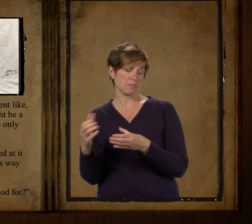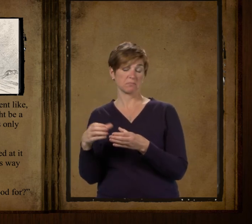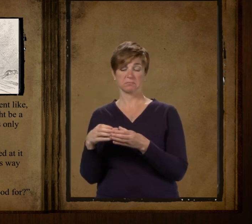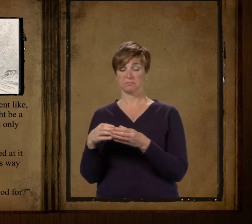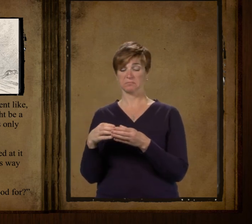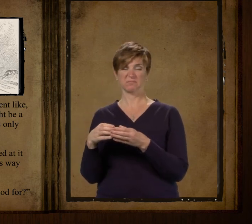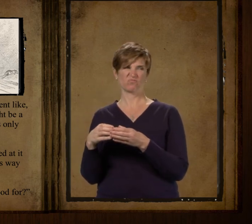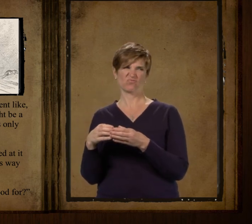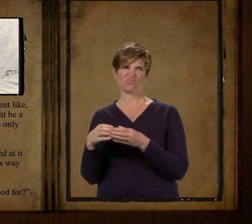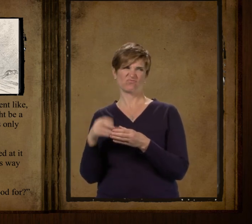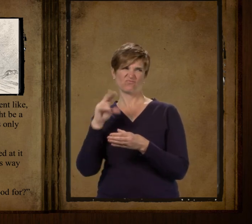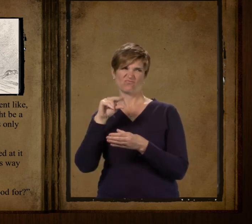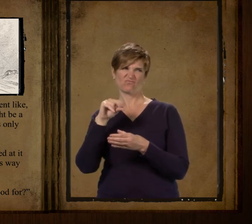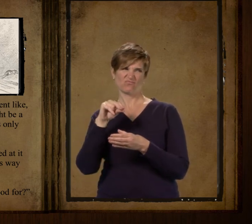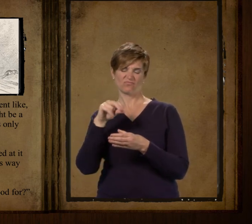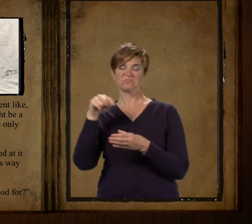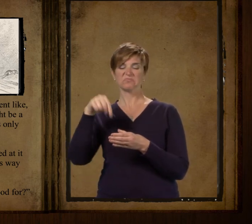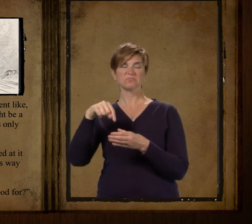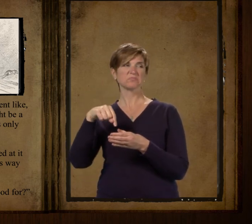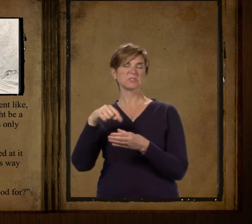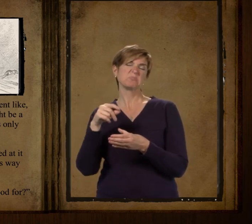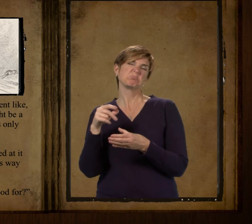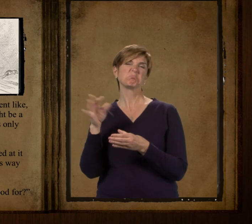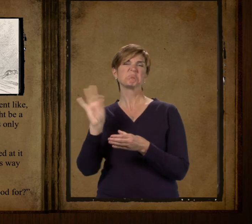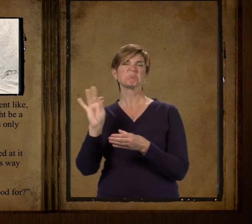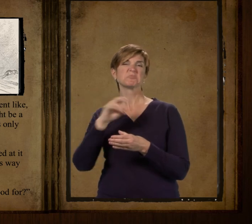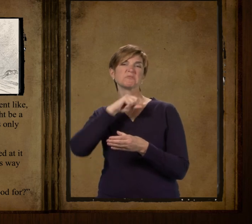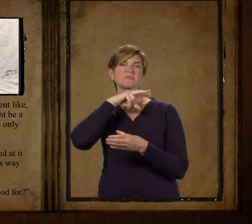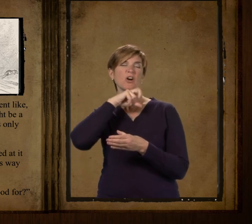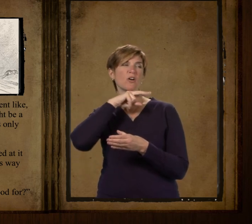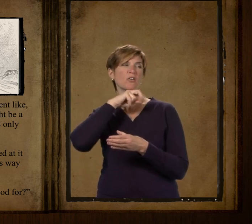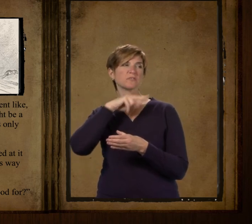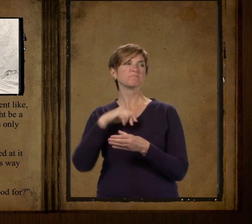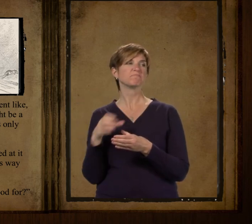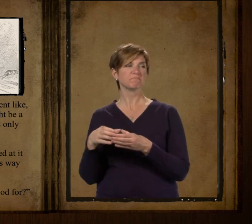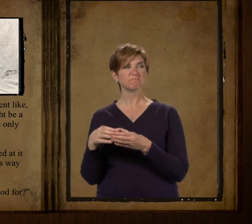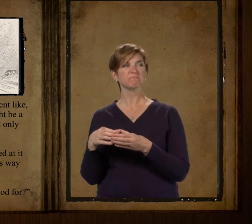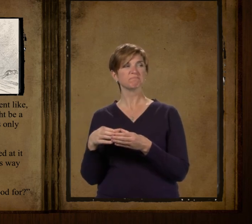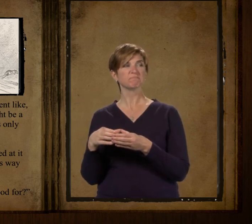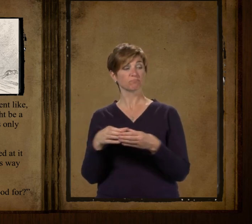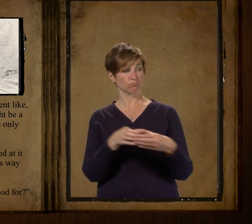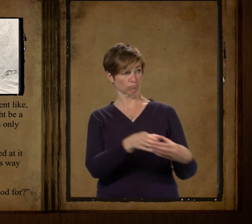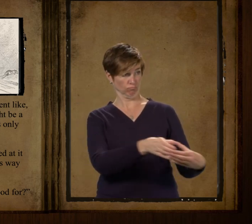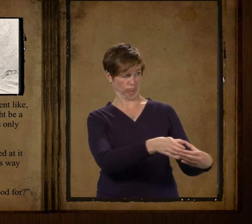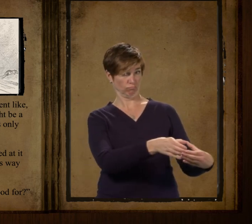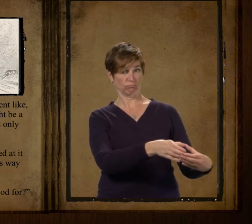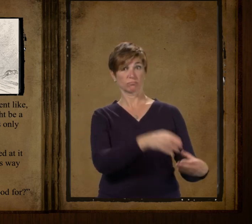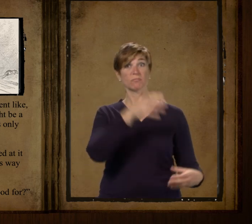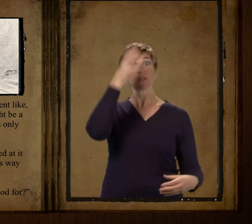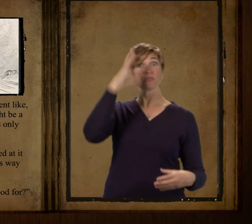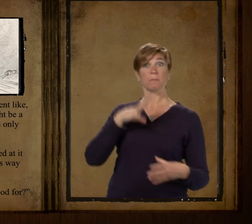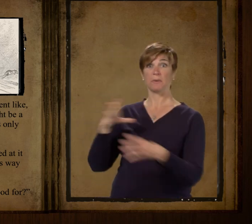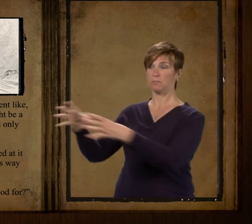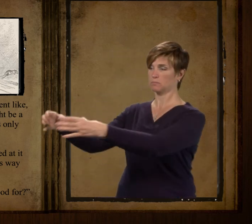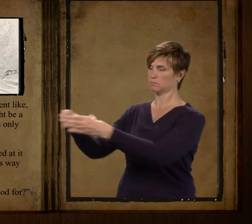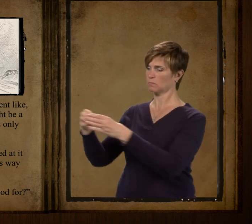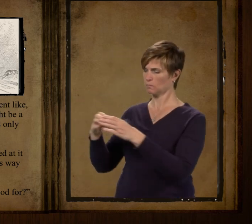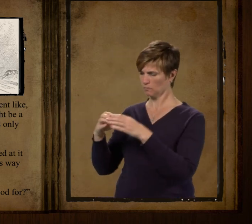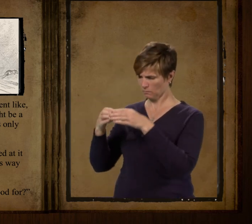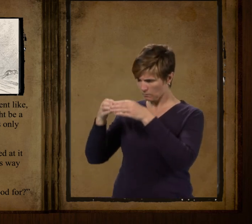canary maybe but it ain't it's only just a frog and the feller took it and looked